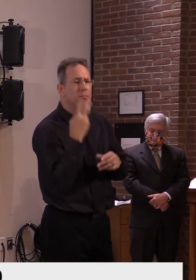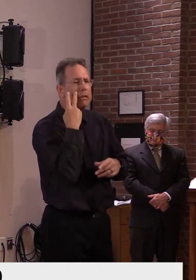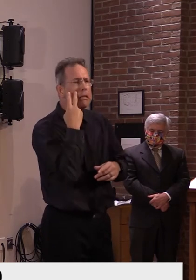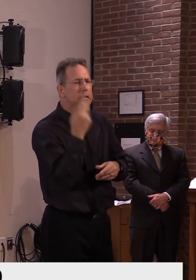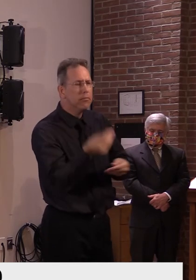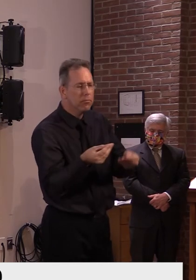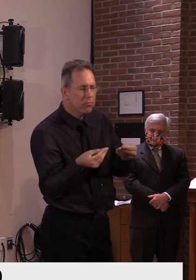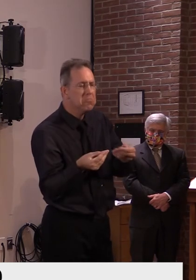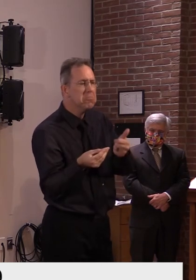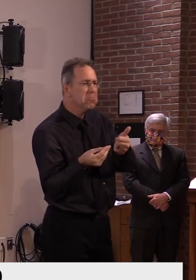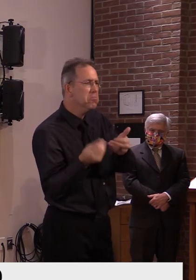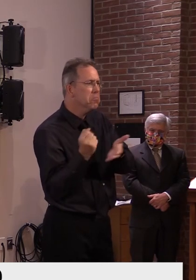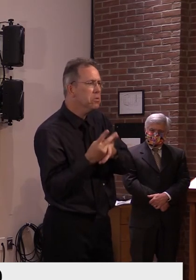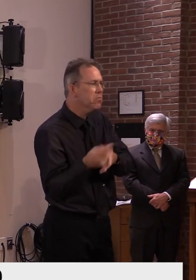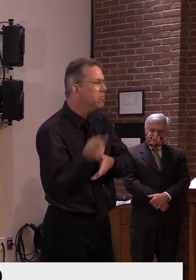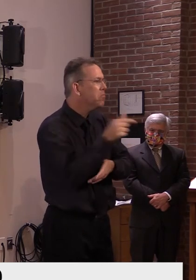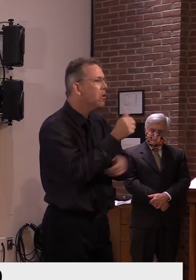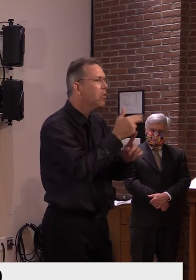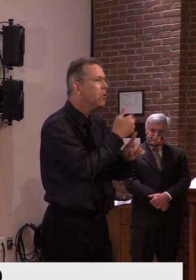All right. Thank you.